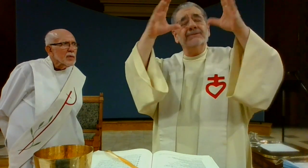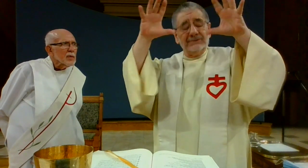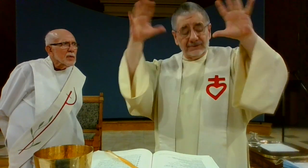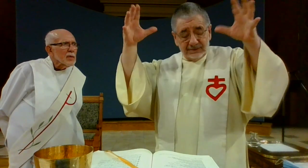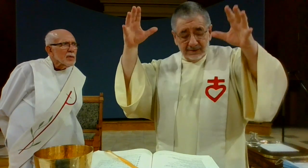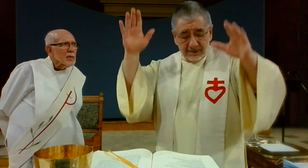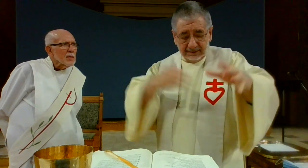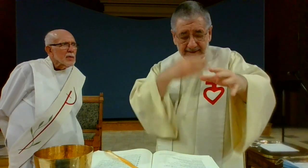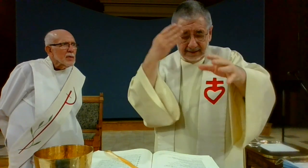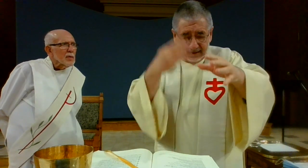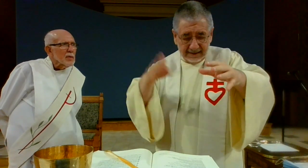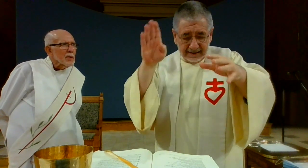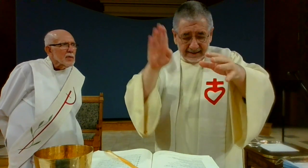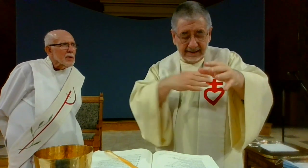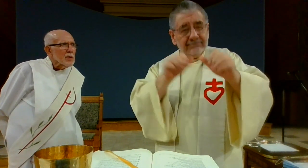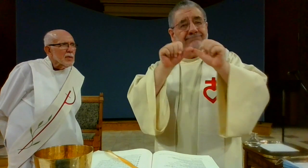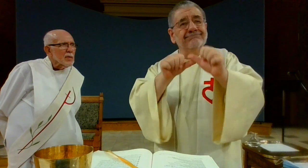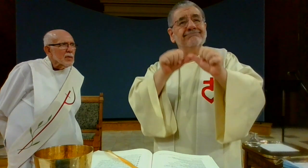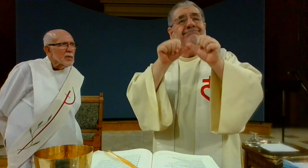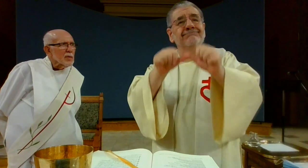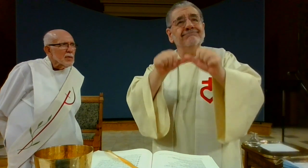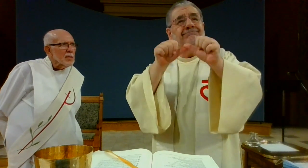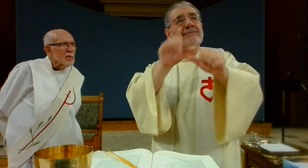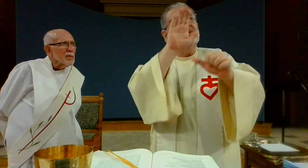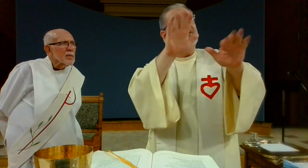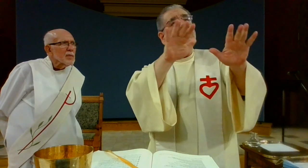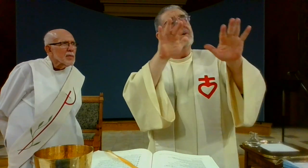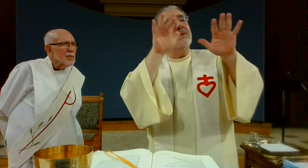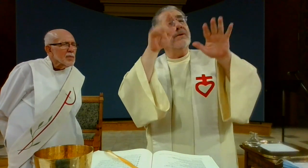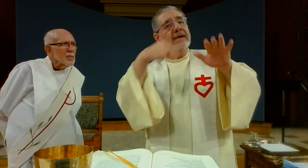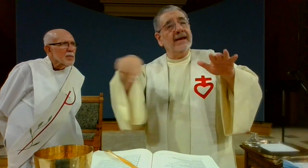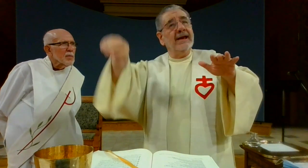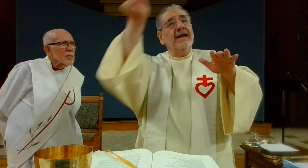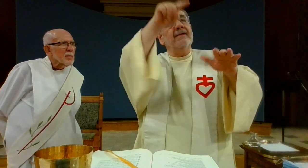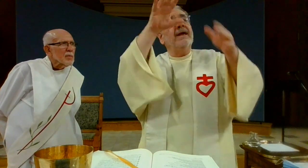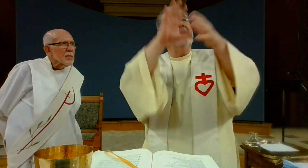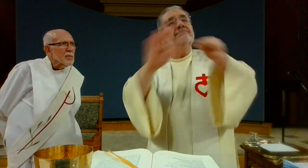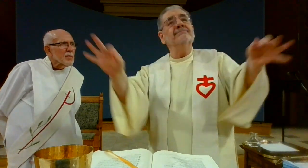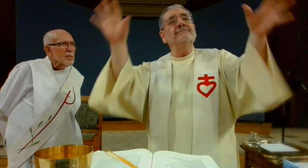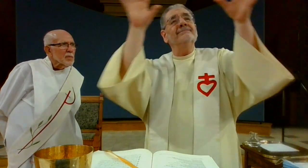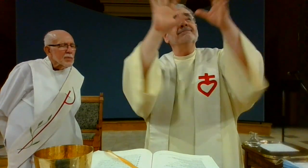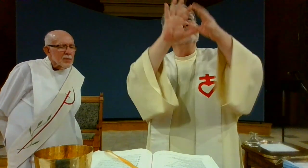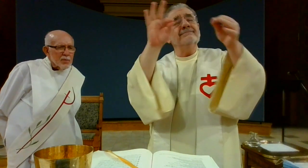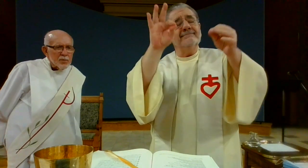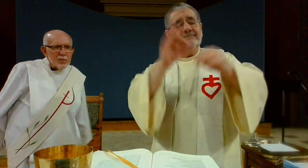with the angelic hosts sing together the unending hymn of your glory as they acclaim